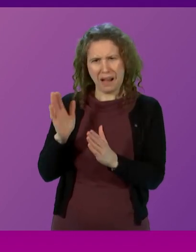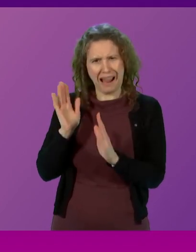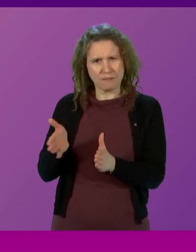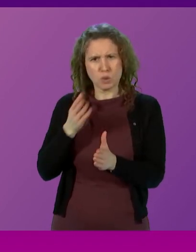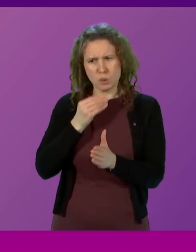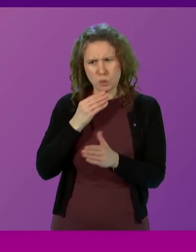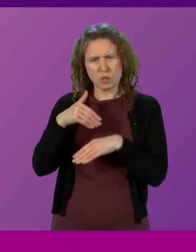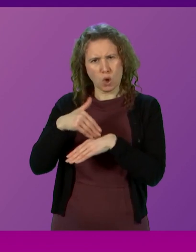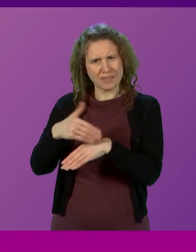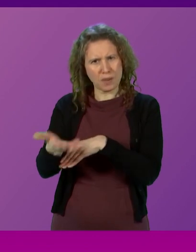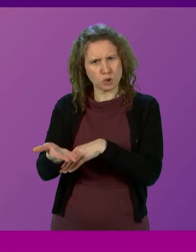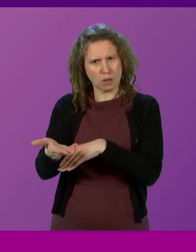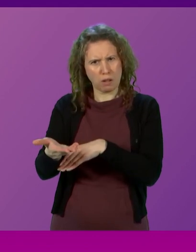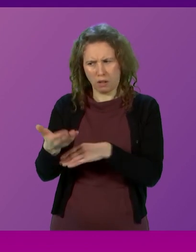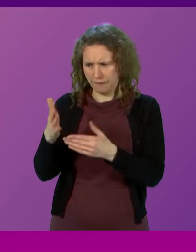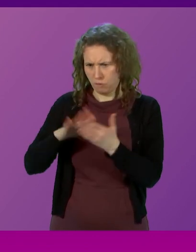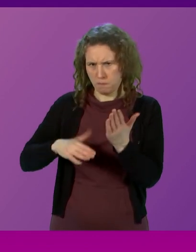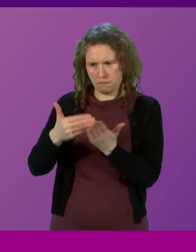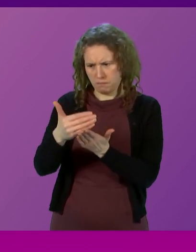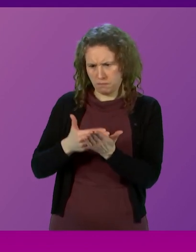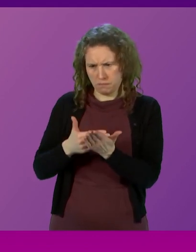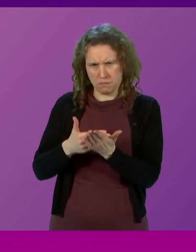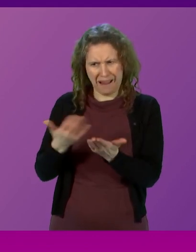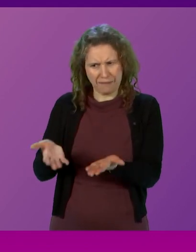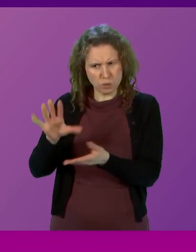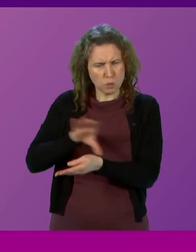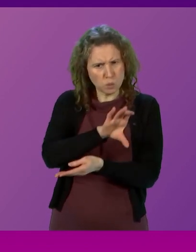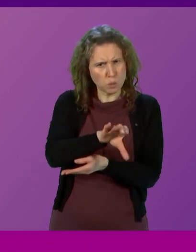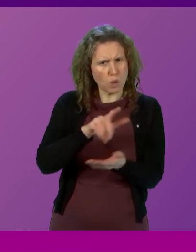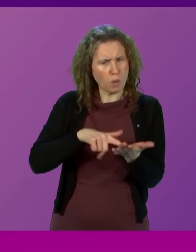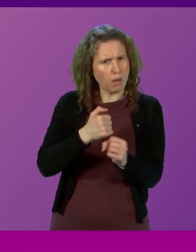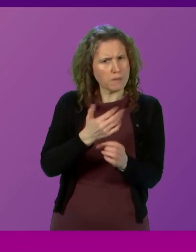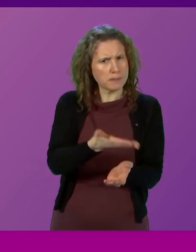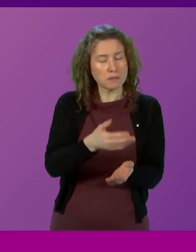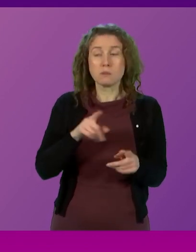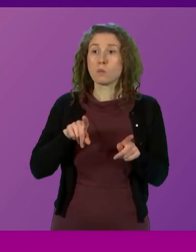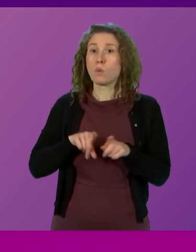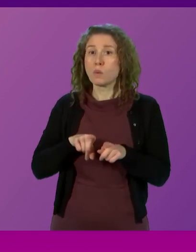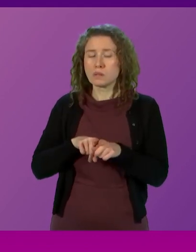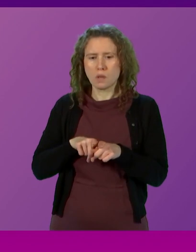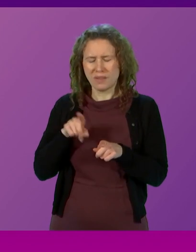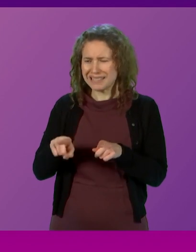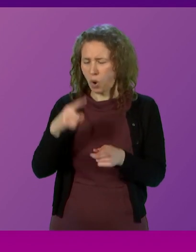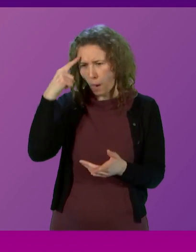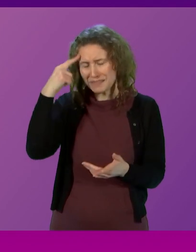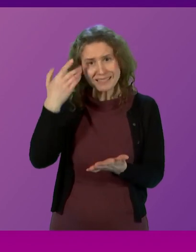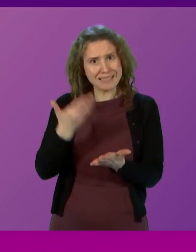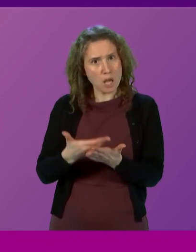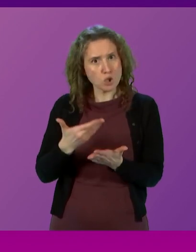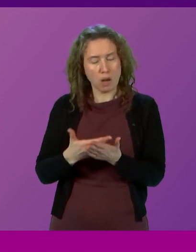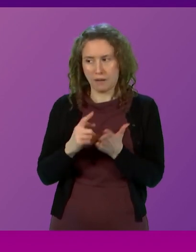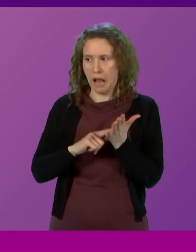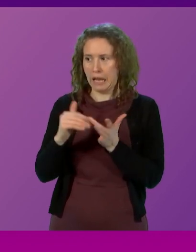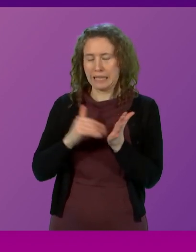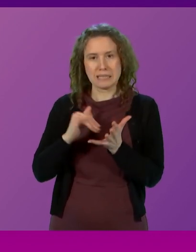consequentials that are set out for those purposes? And lastly, on this obsession that Liz